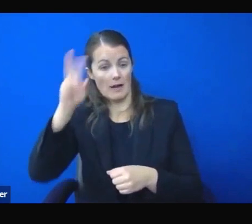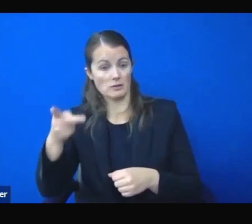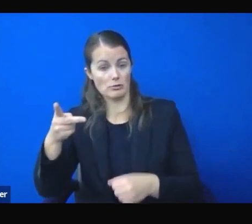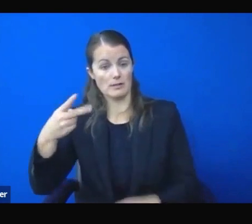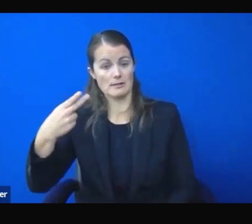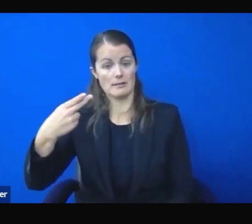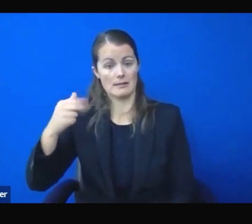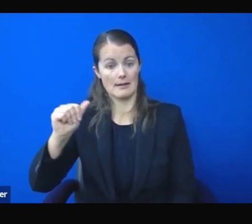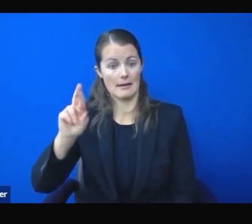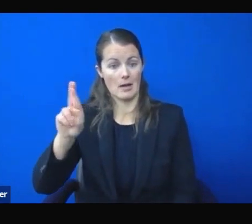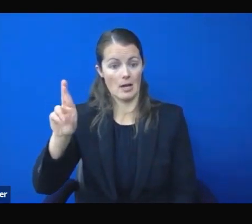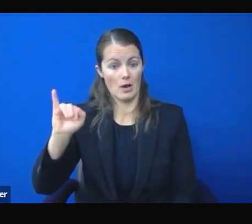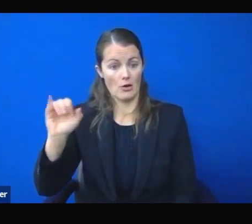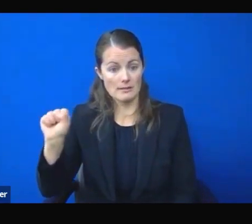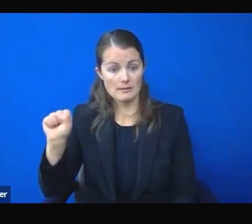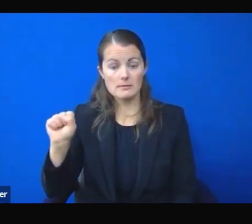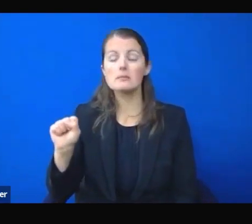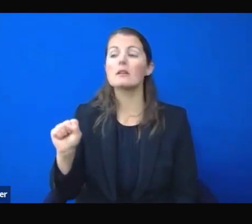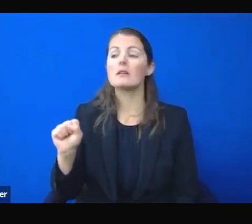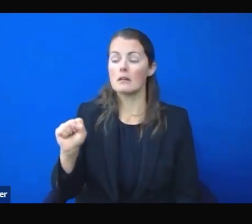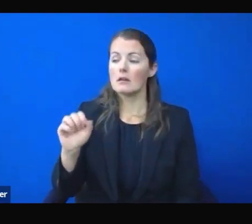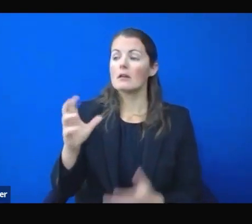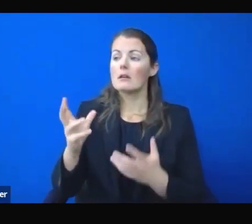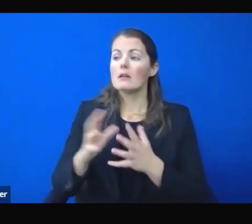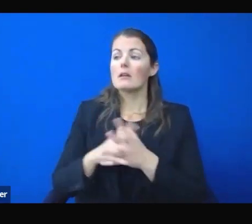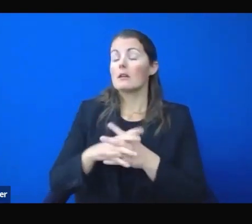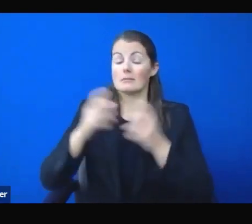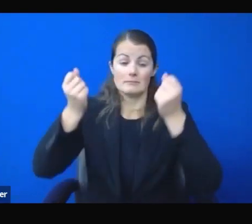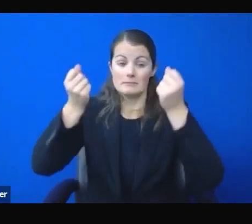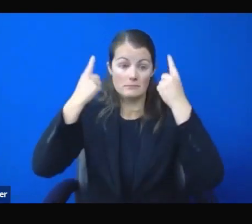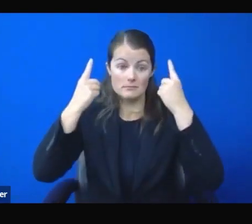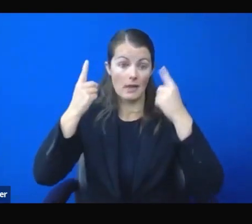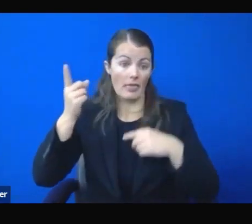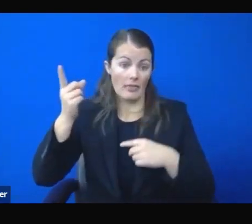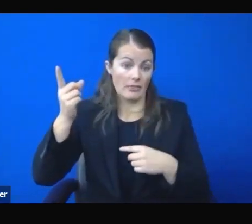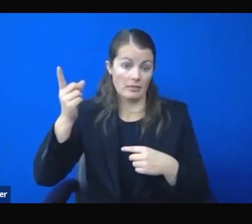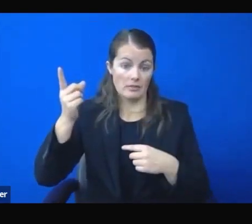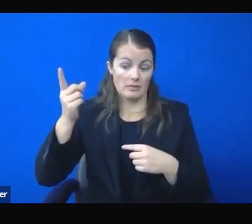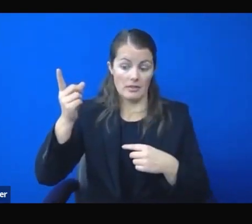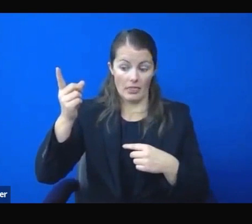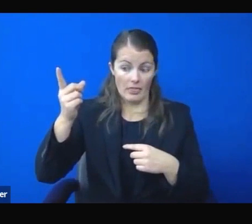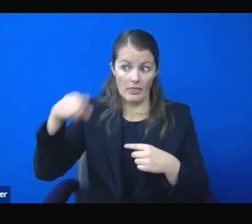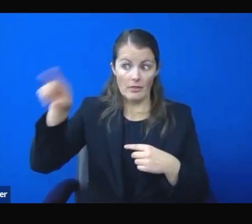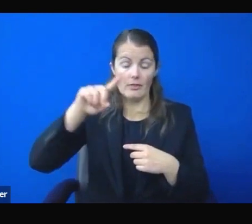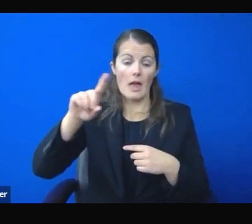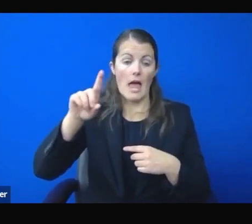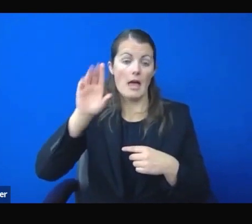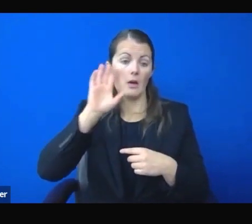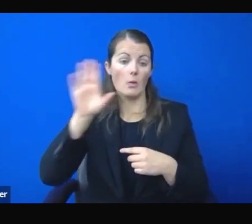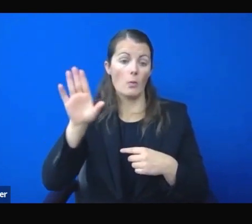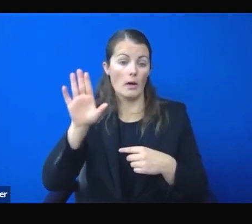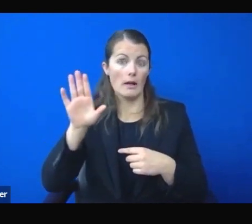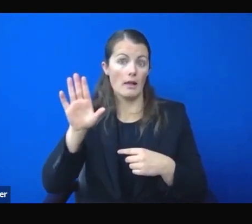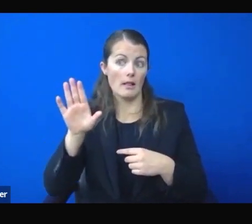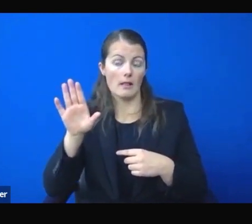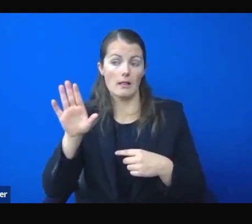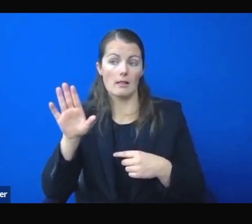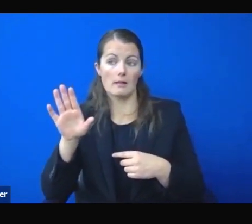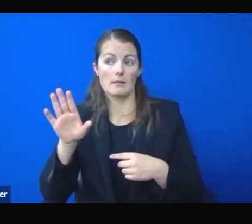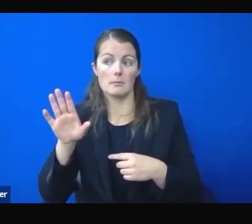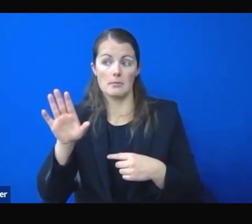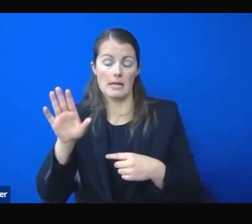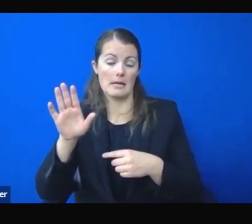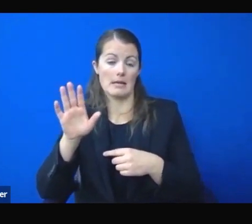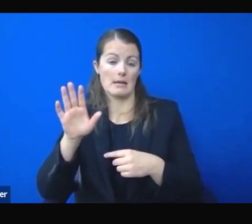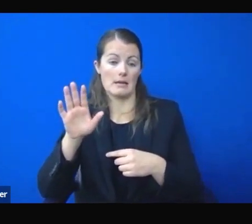facing, but you've got to understand they're going to be in office for five weeks. That's a long time from now that we have to